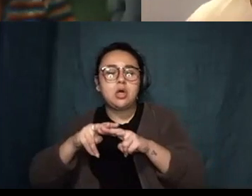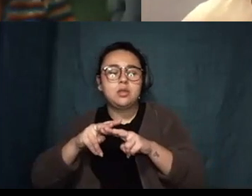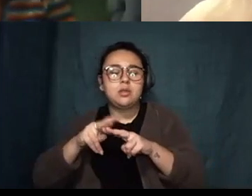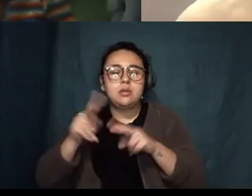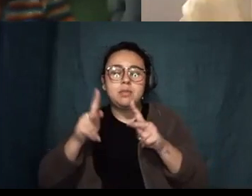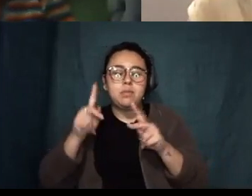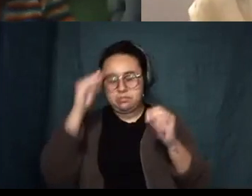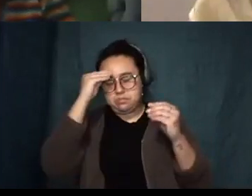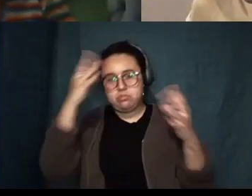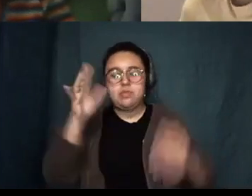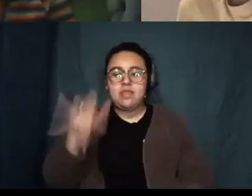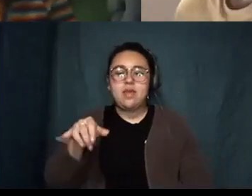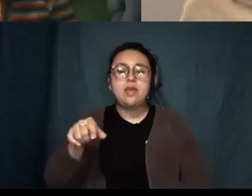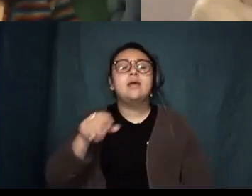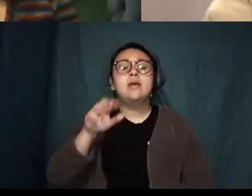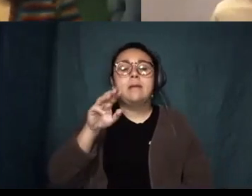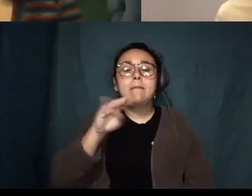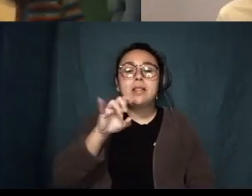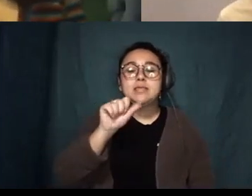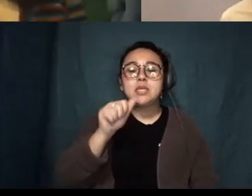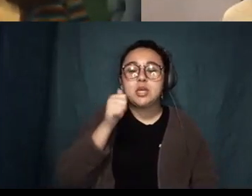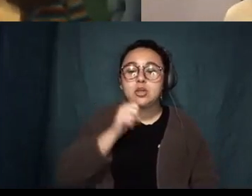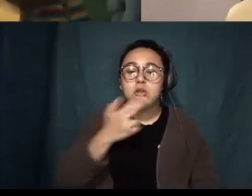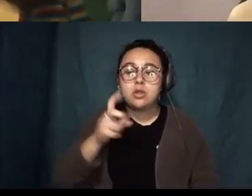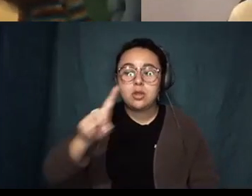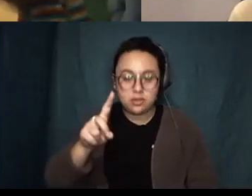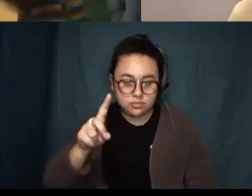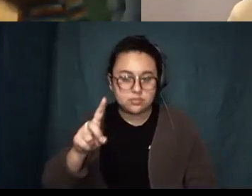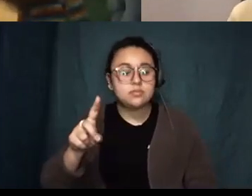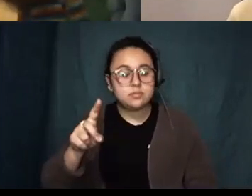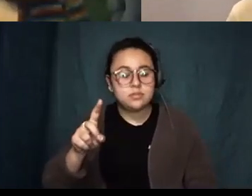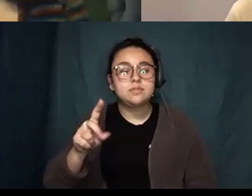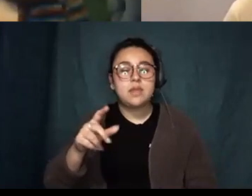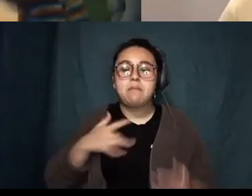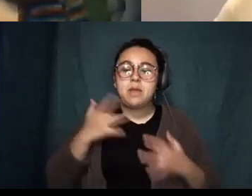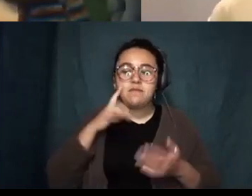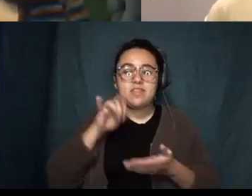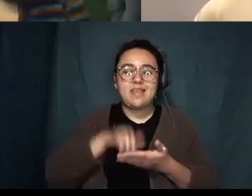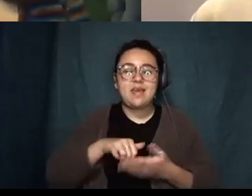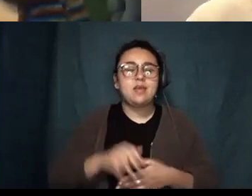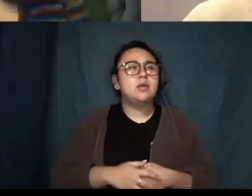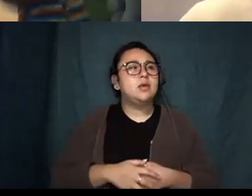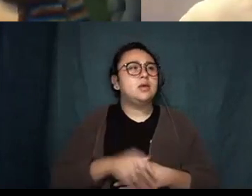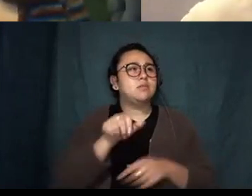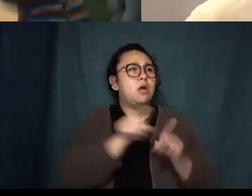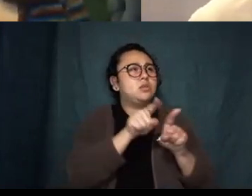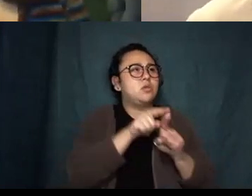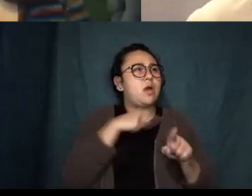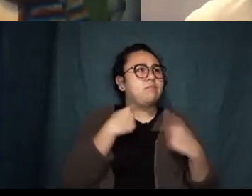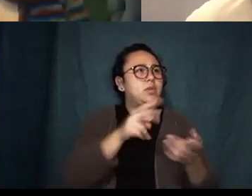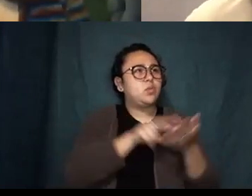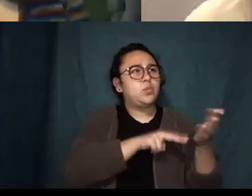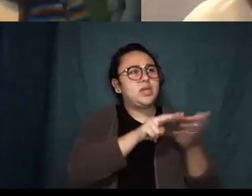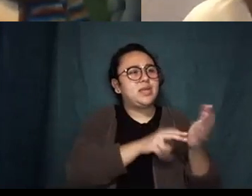that hyped on Melissa's Girlhood you know um uh I also um I've been reading every